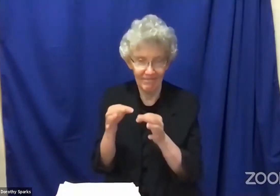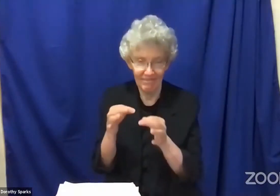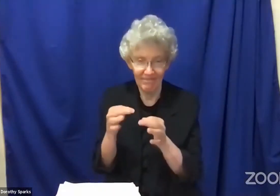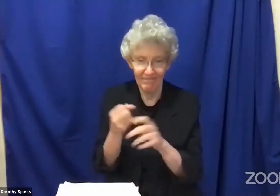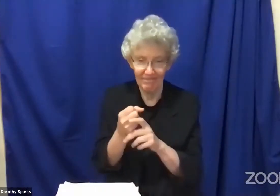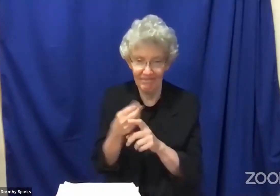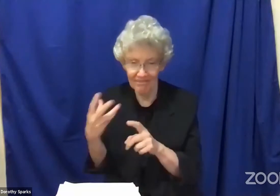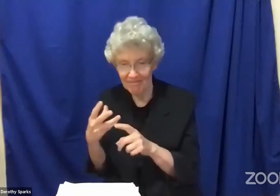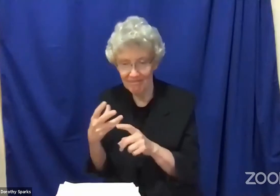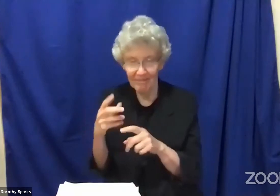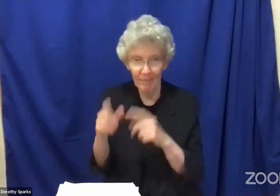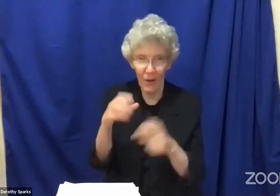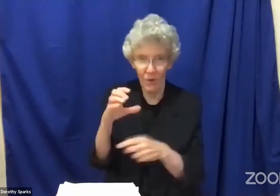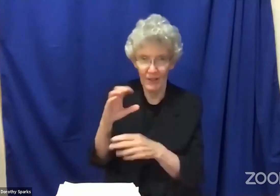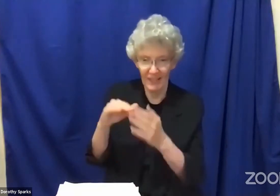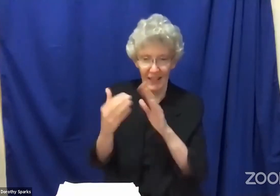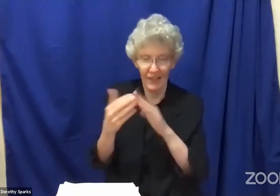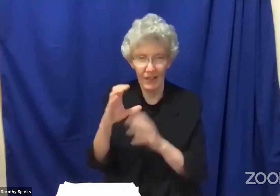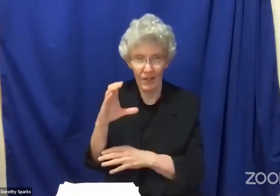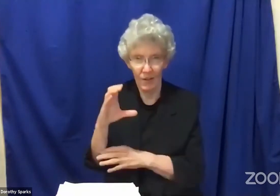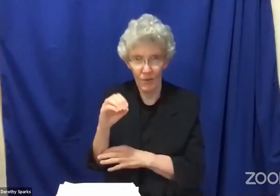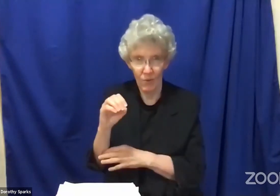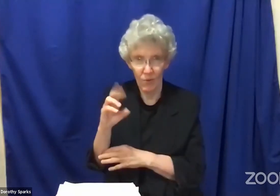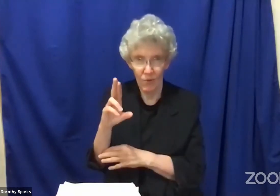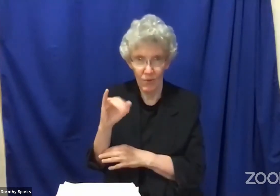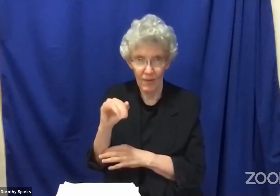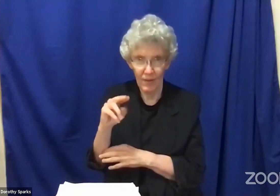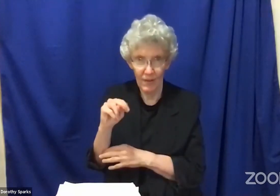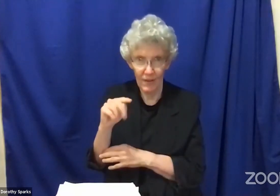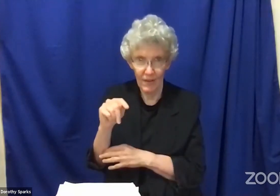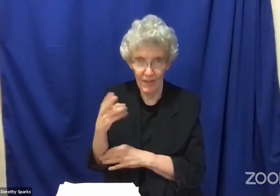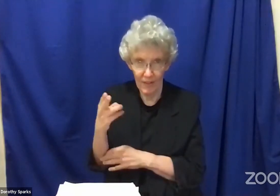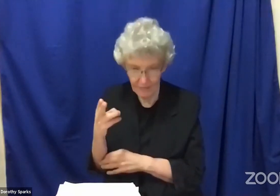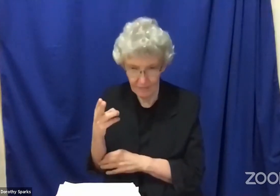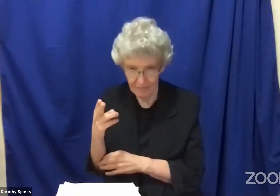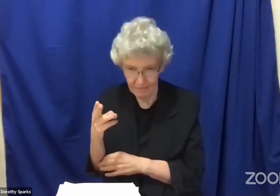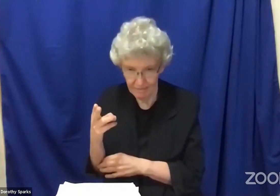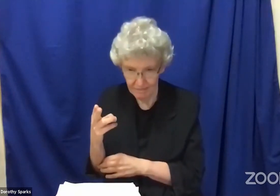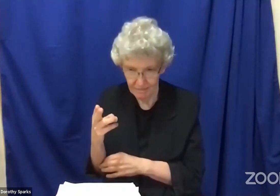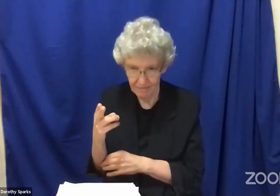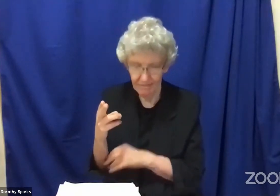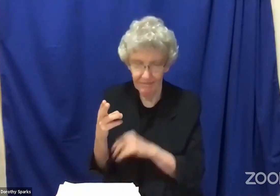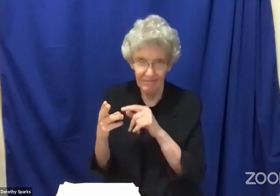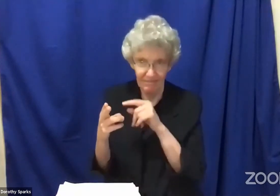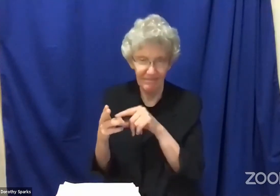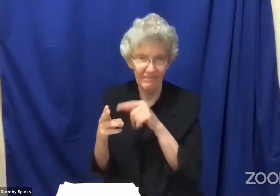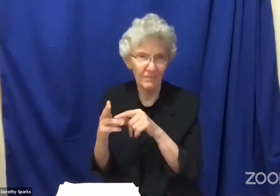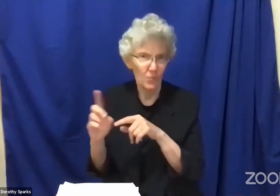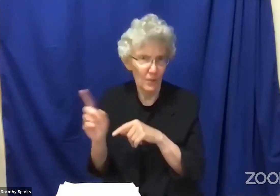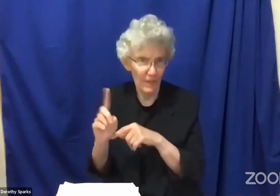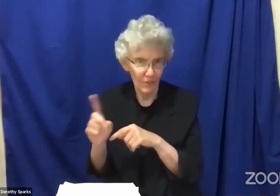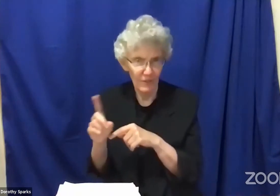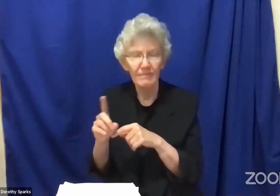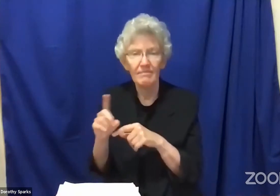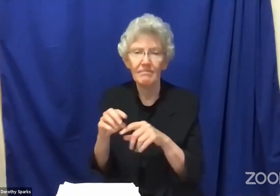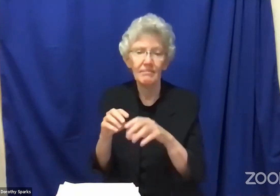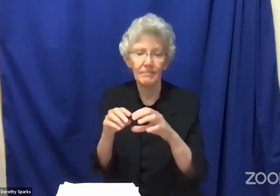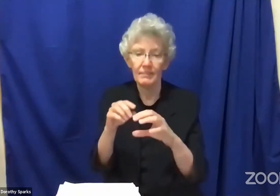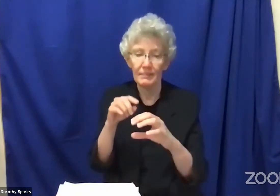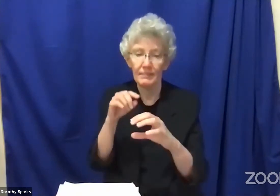So, before I do the reading today, I would like to give some background information on the city of Corinth.